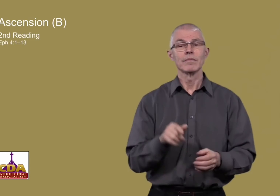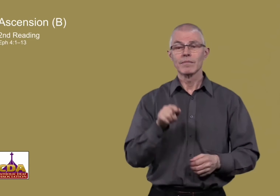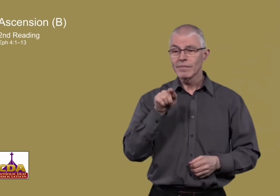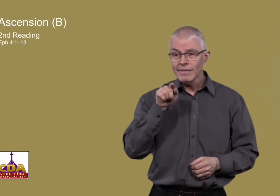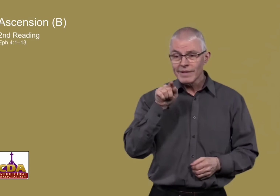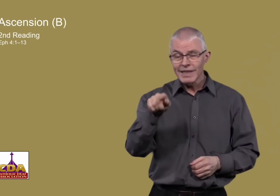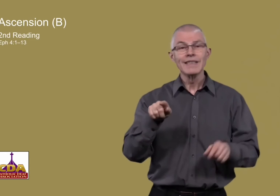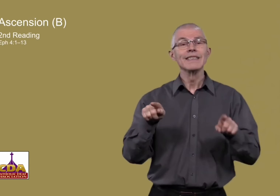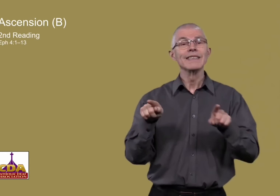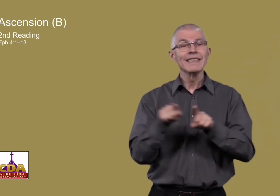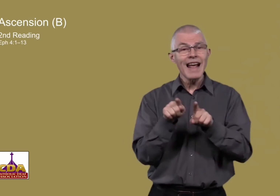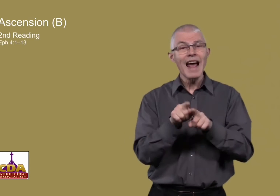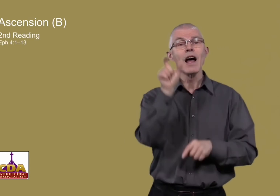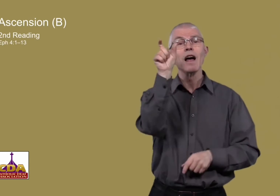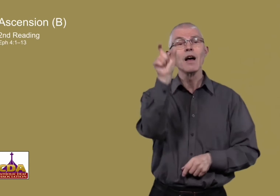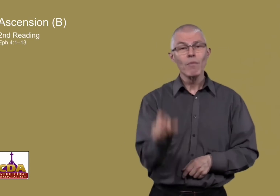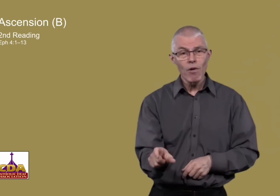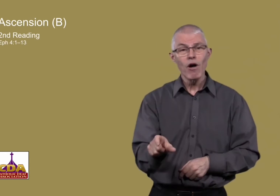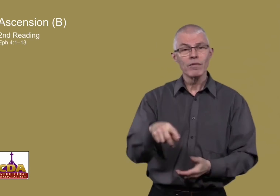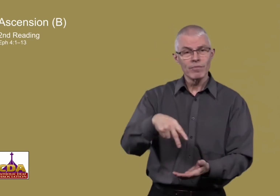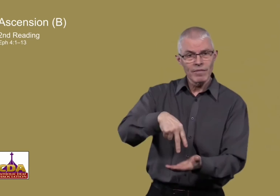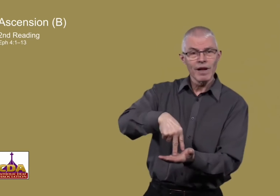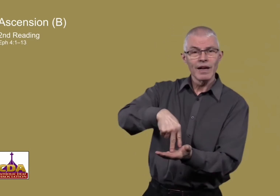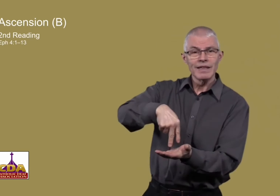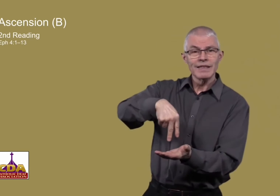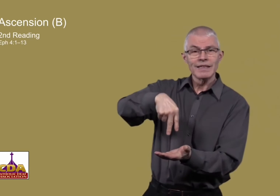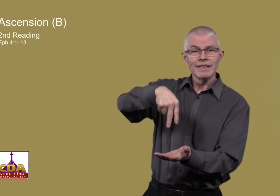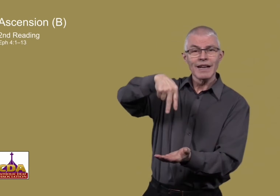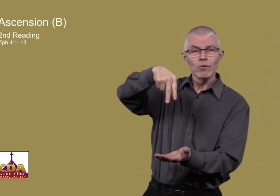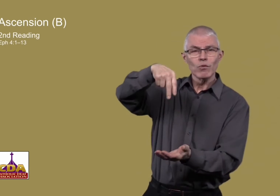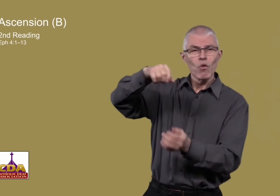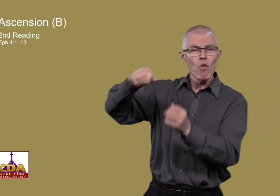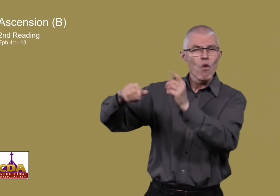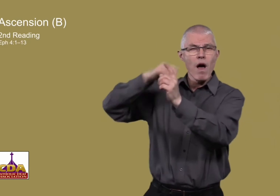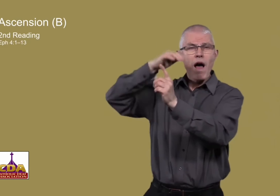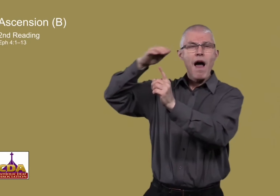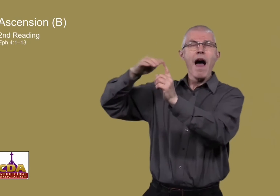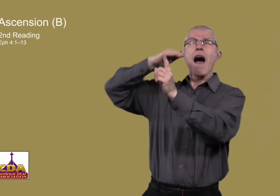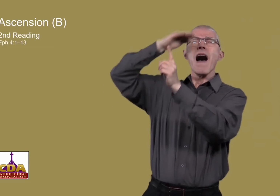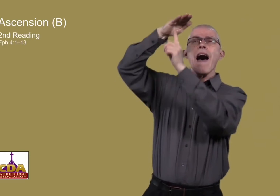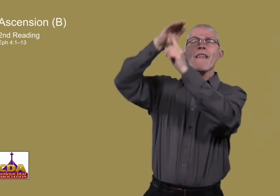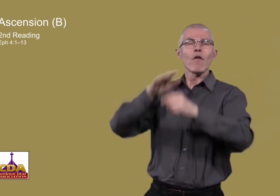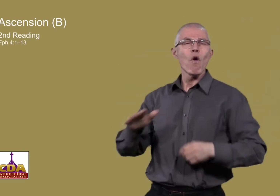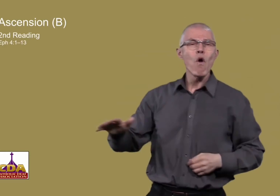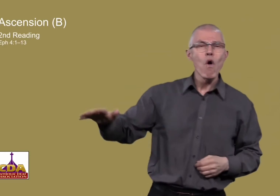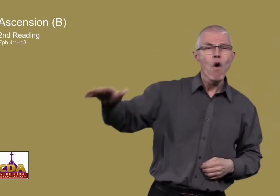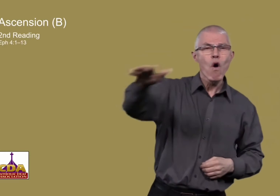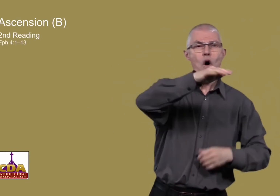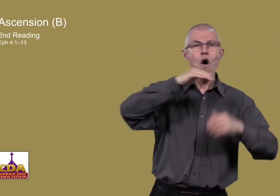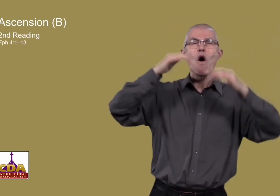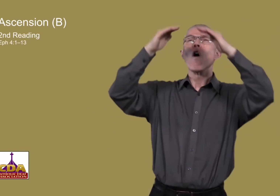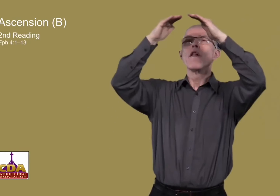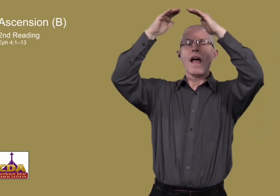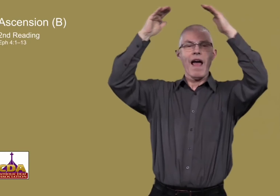And he is the same person that ascended to the highest of all the heavens.